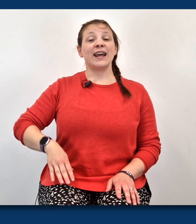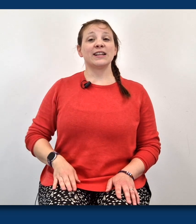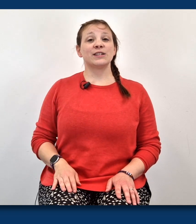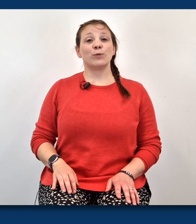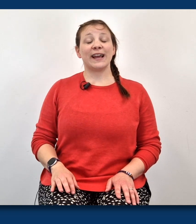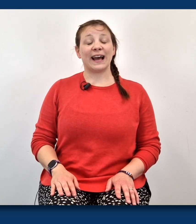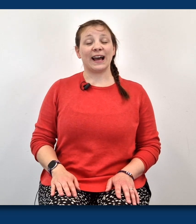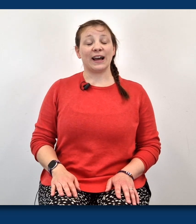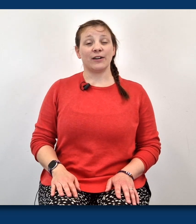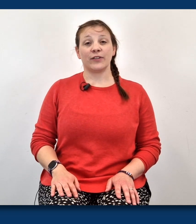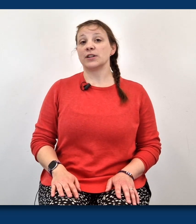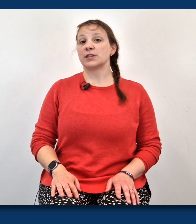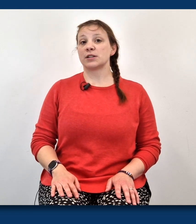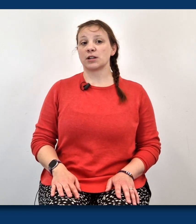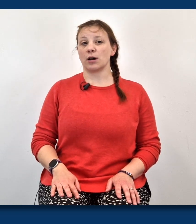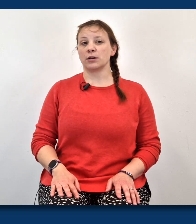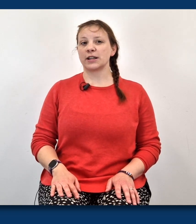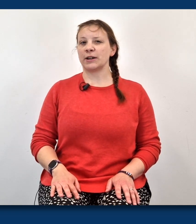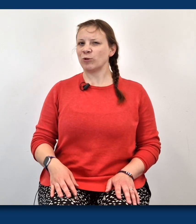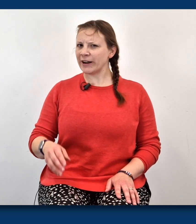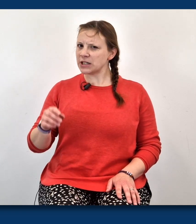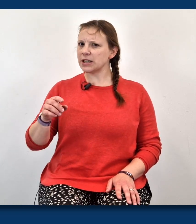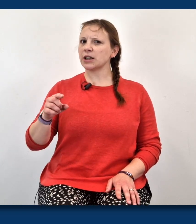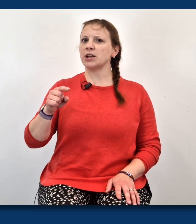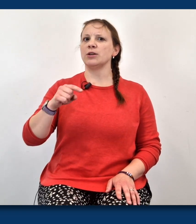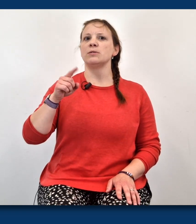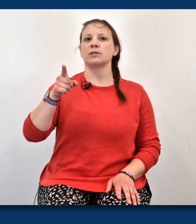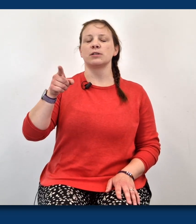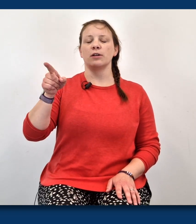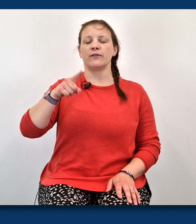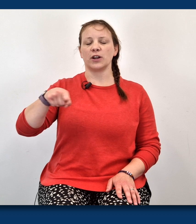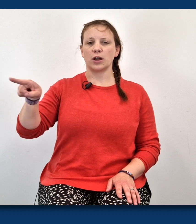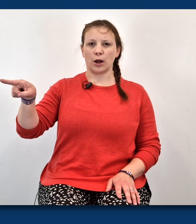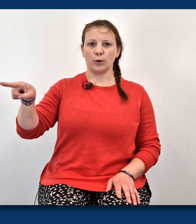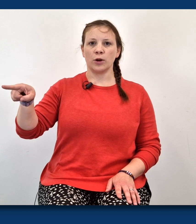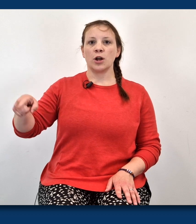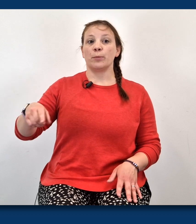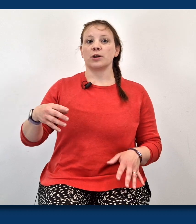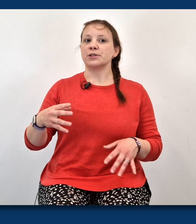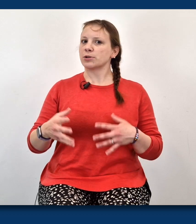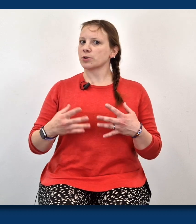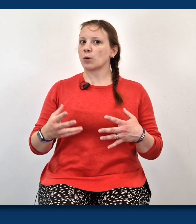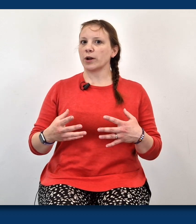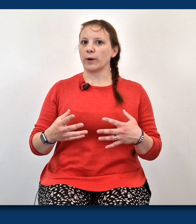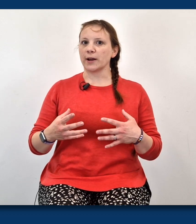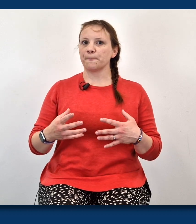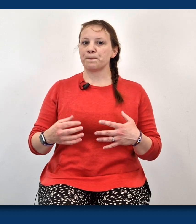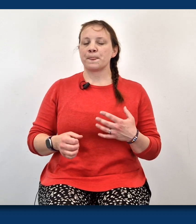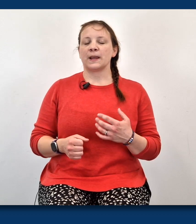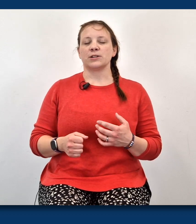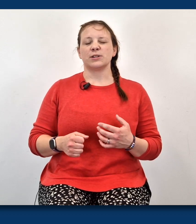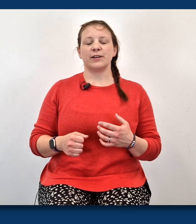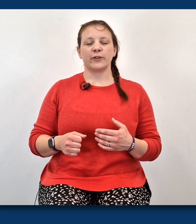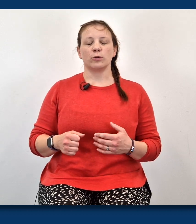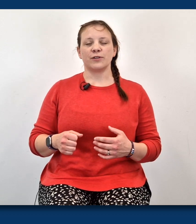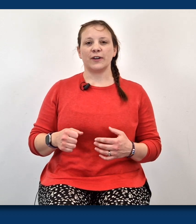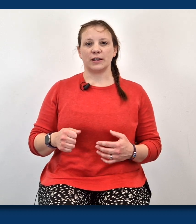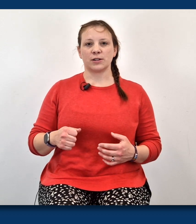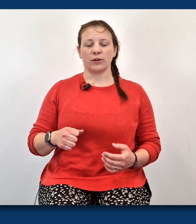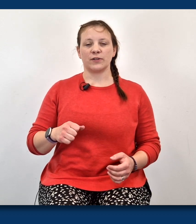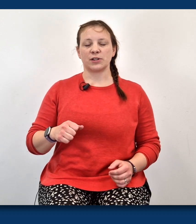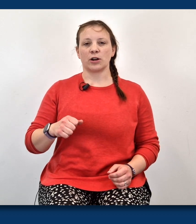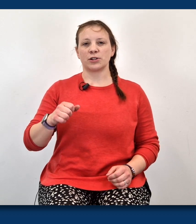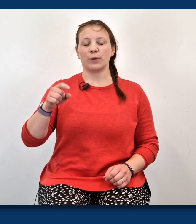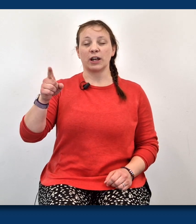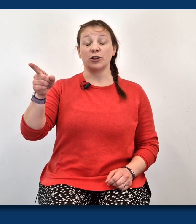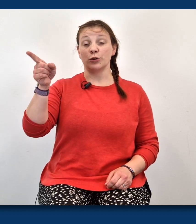Next we have start and we're actually going to use the sign for go because the song's quite quick. So it's difficult to fit in